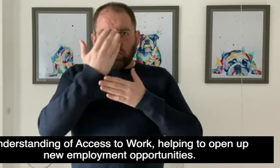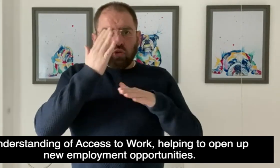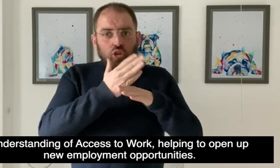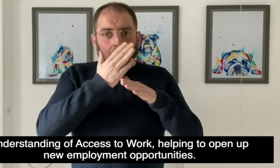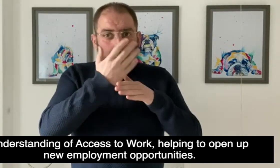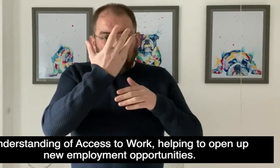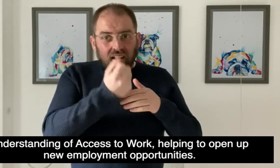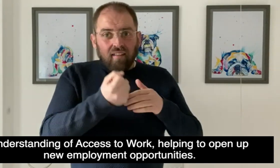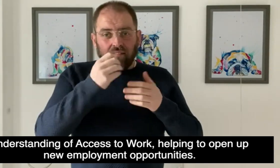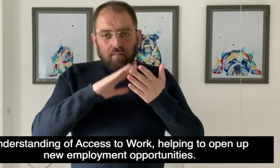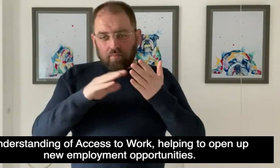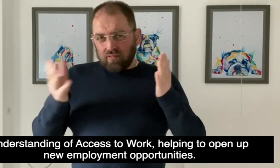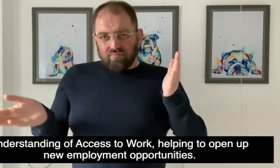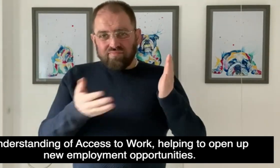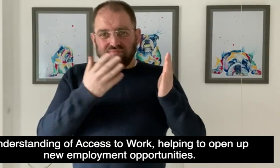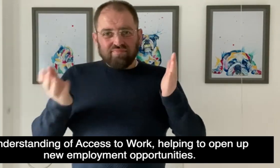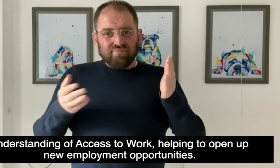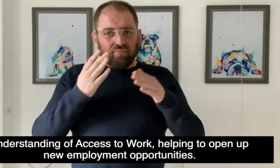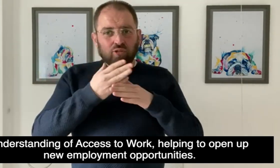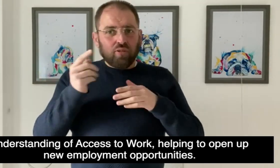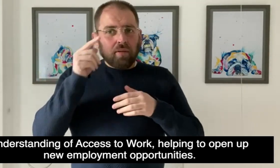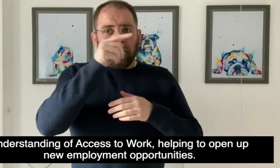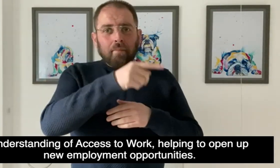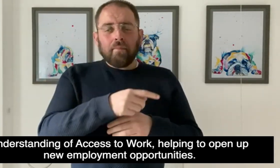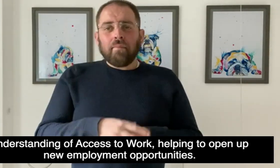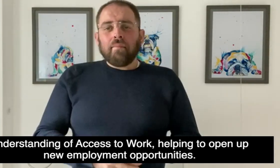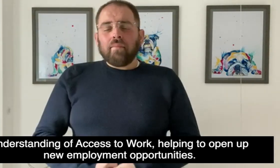helping to open up new employment opportunities.